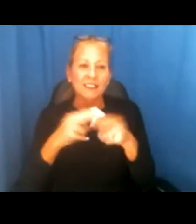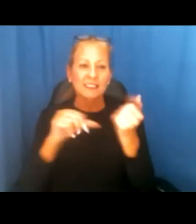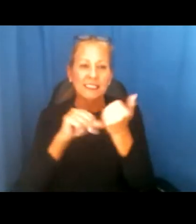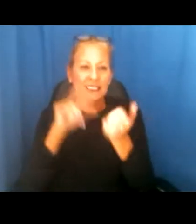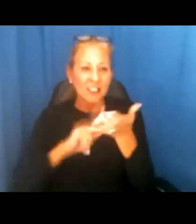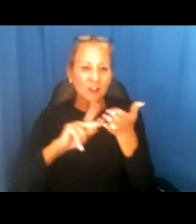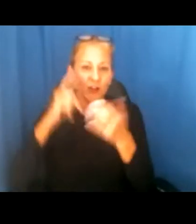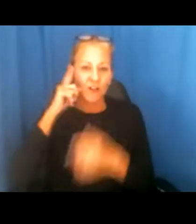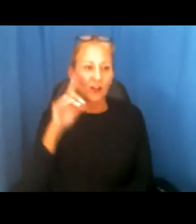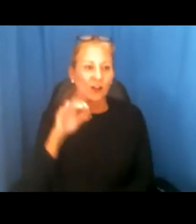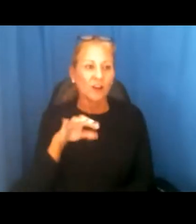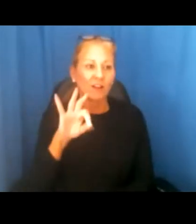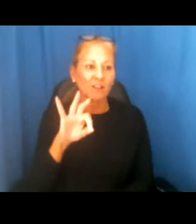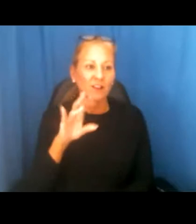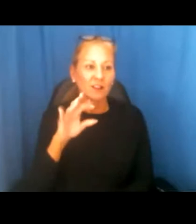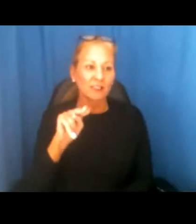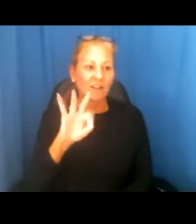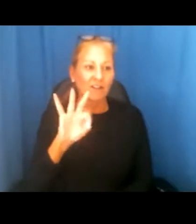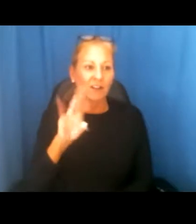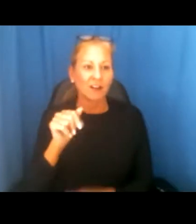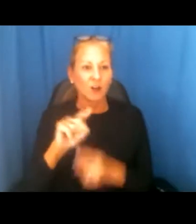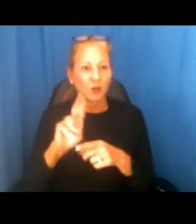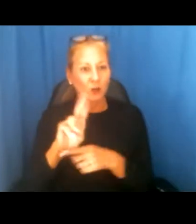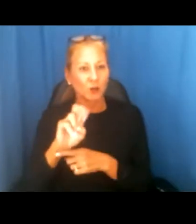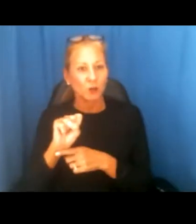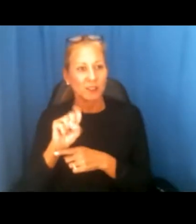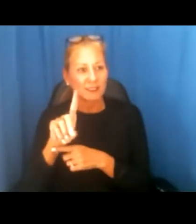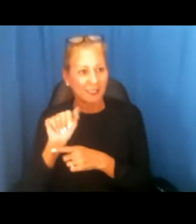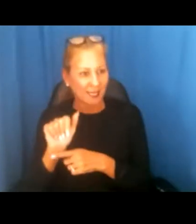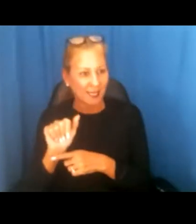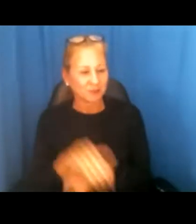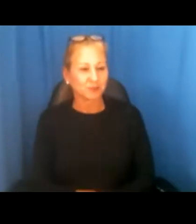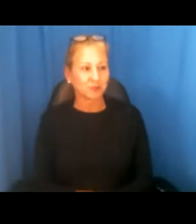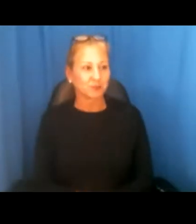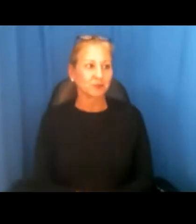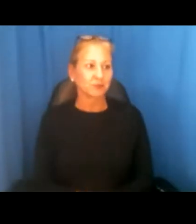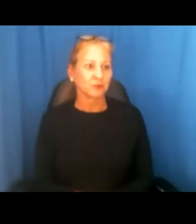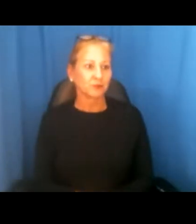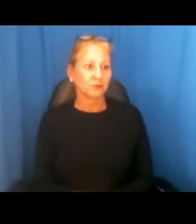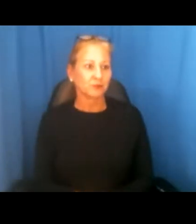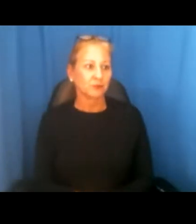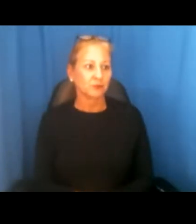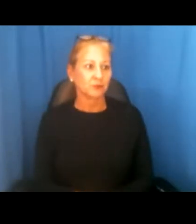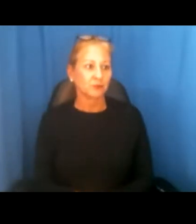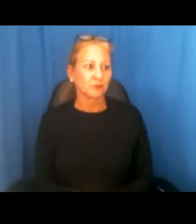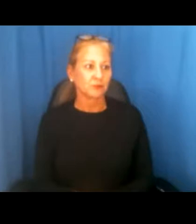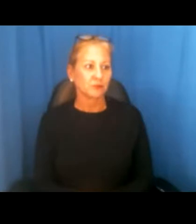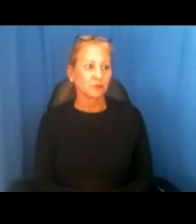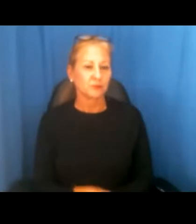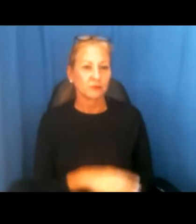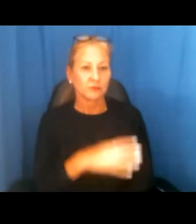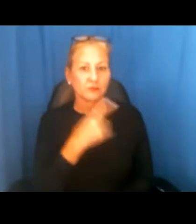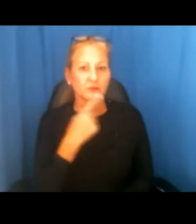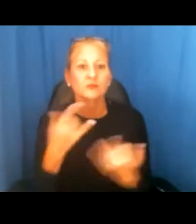and Equal Opportunity at the U.S. Department of Housing and Urban Development. We'll have Sheena Majid, who is the Principal